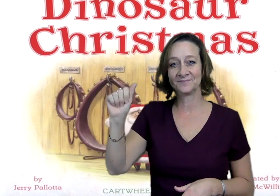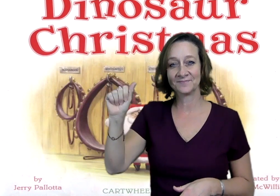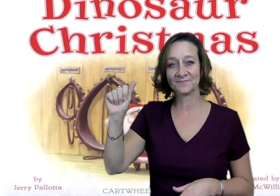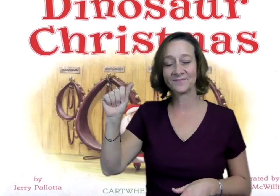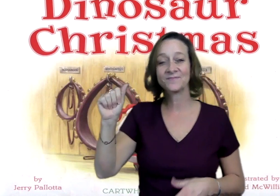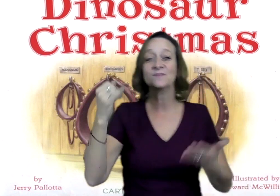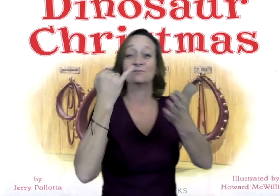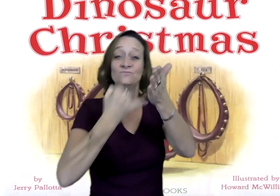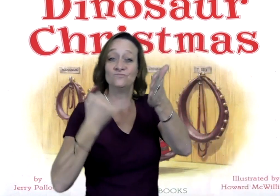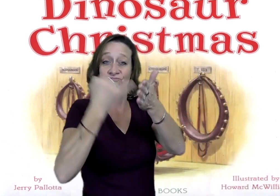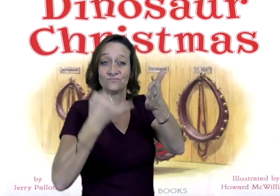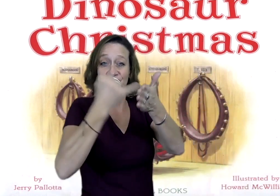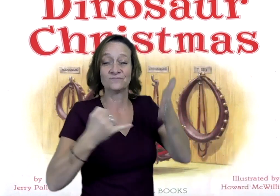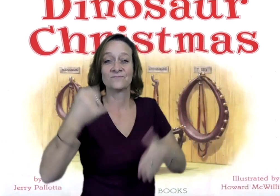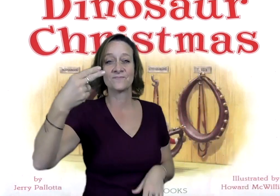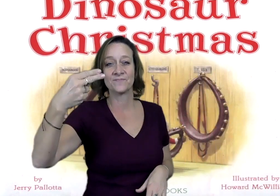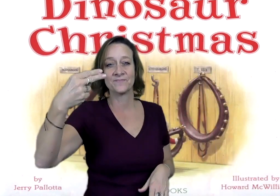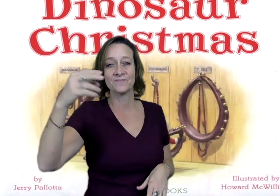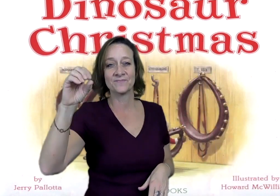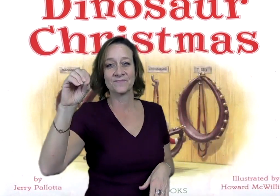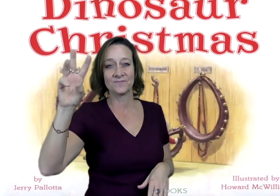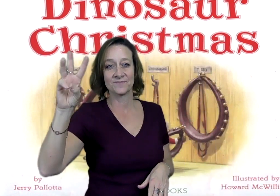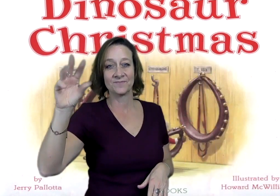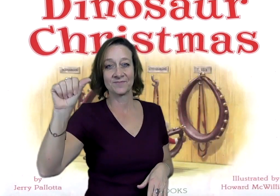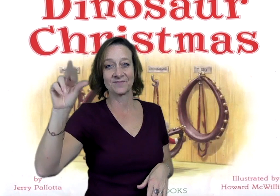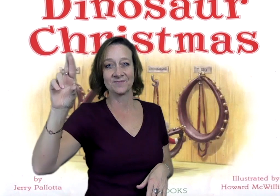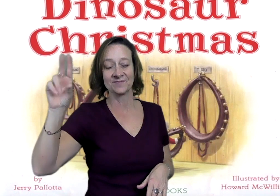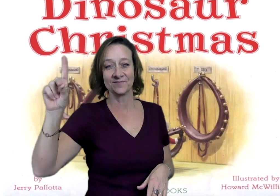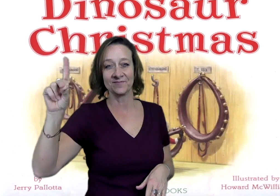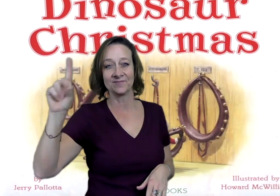and illustrated by Howard McWilliam.